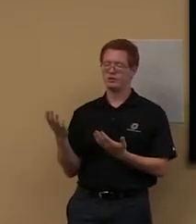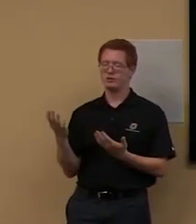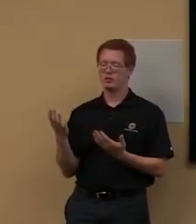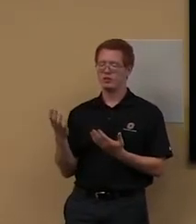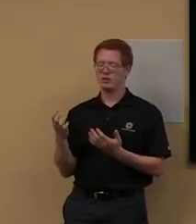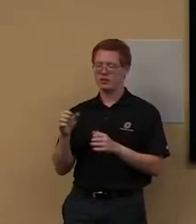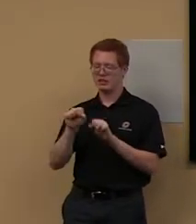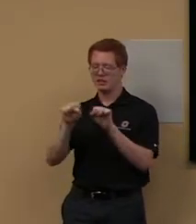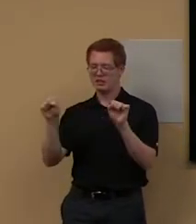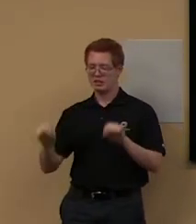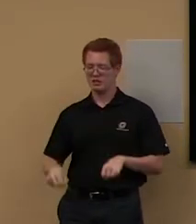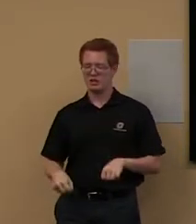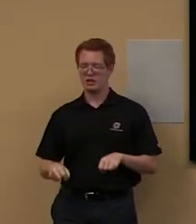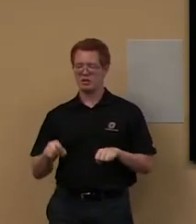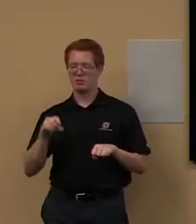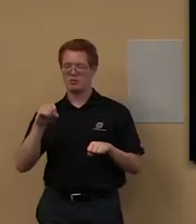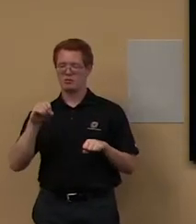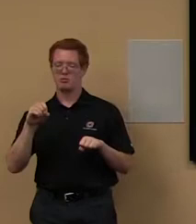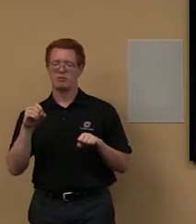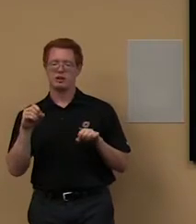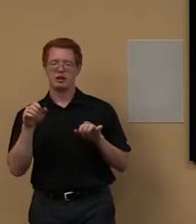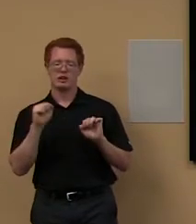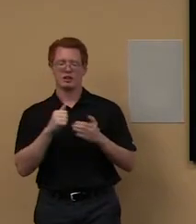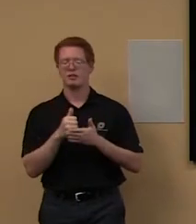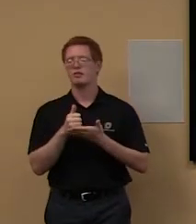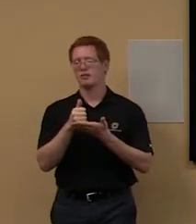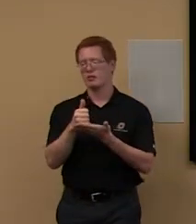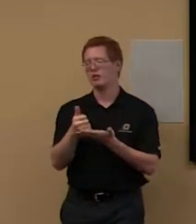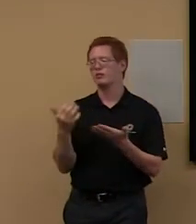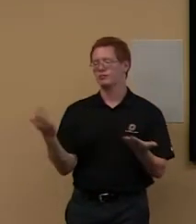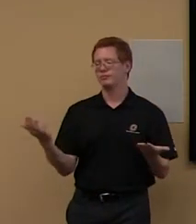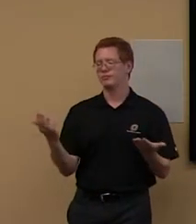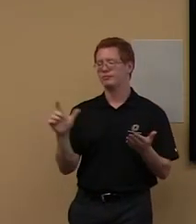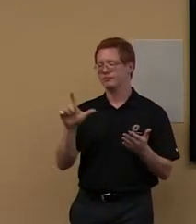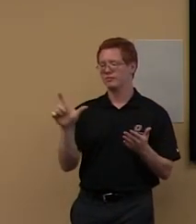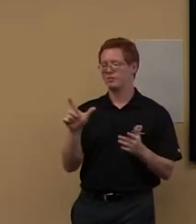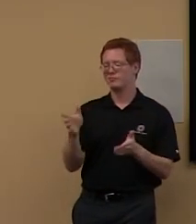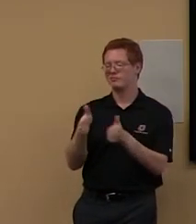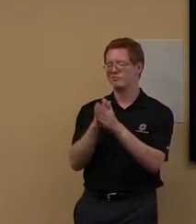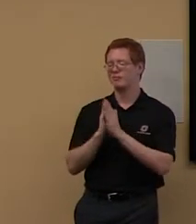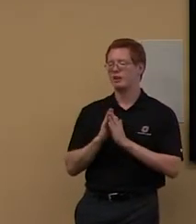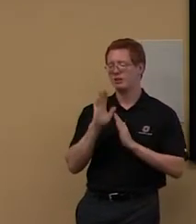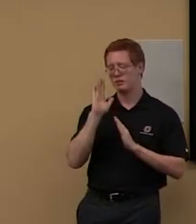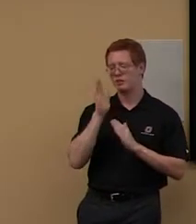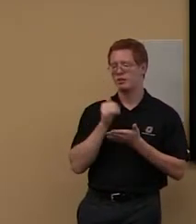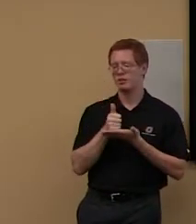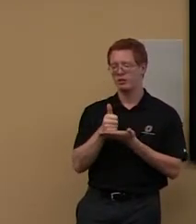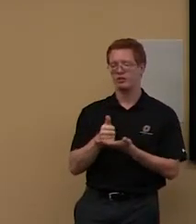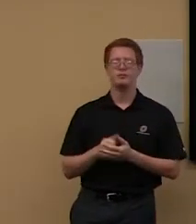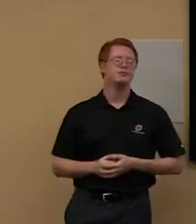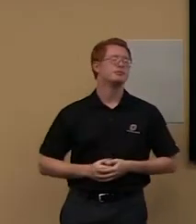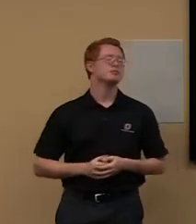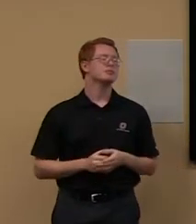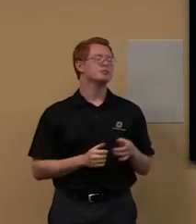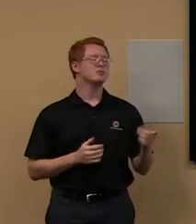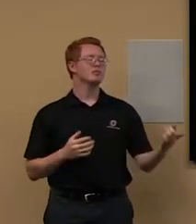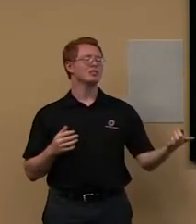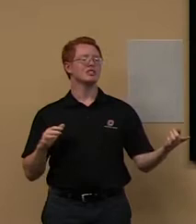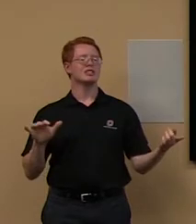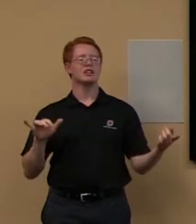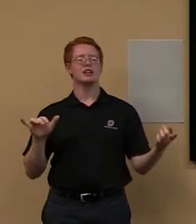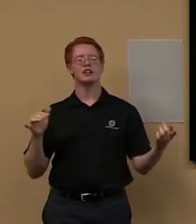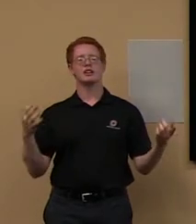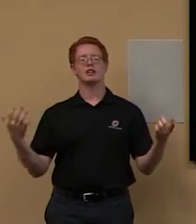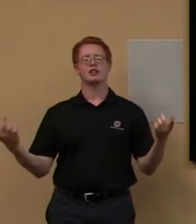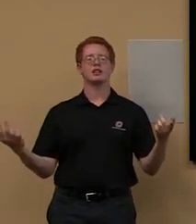at all, then, um, we can definitely help you with that. Like I said, mean, even if it's a question about, I forgot